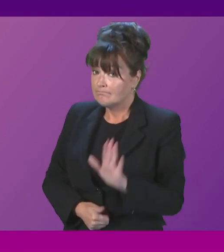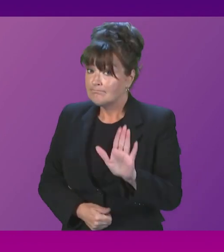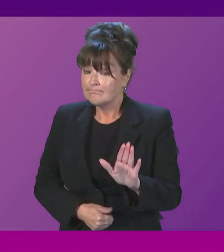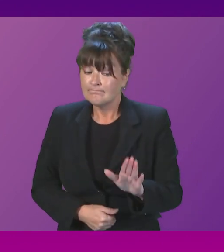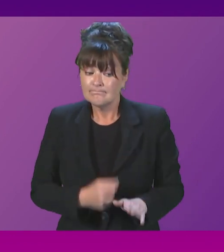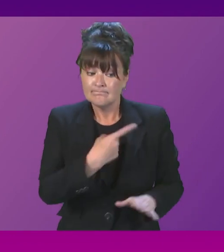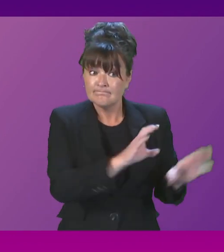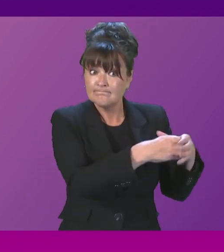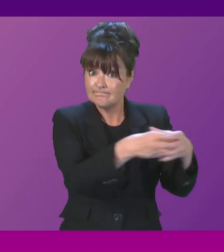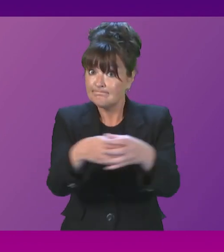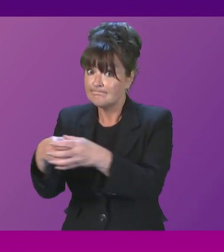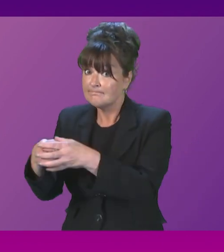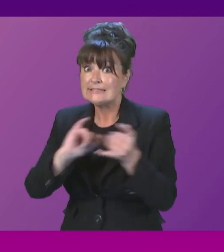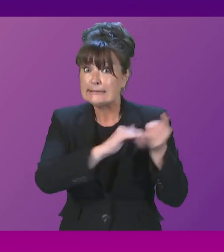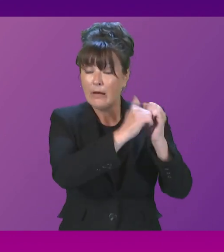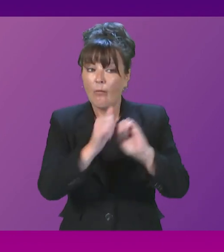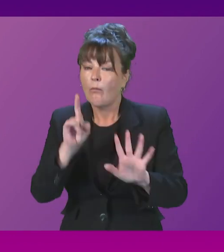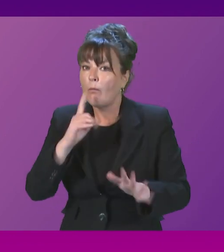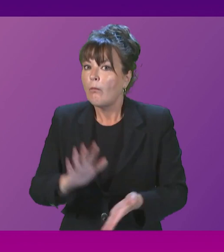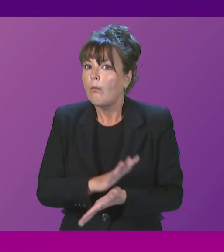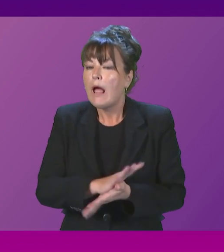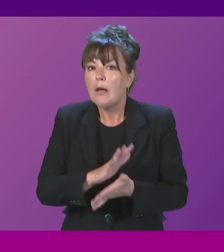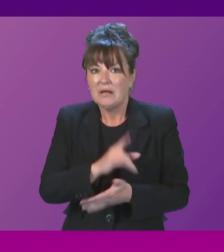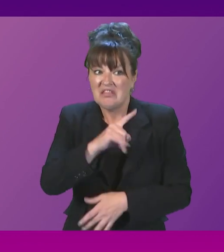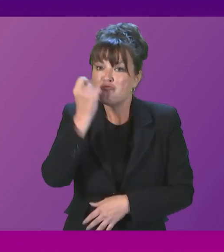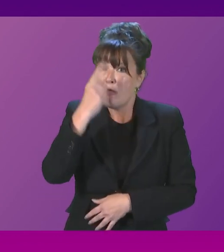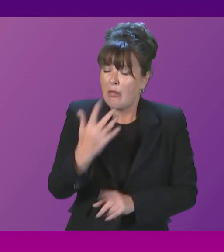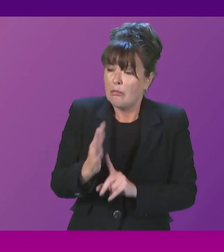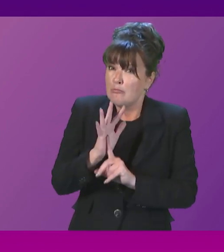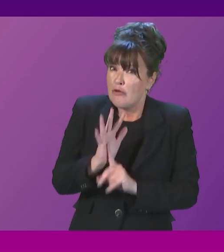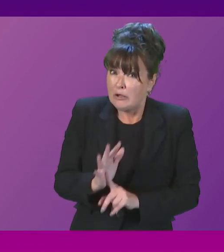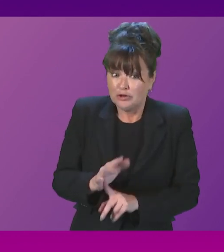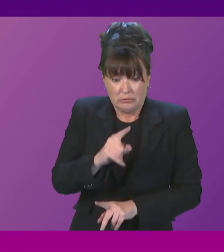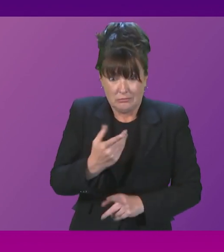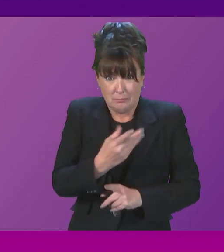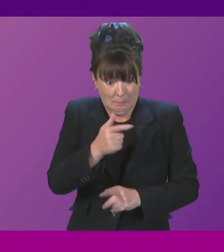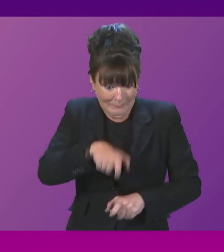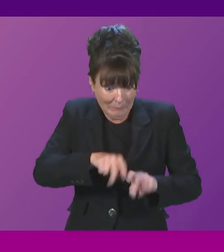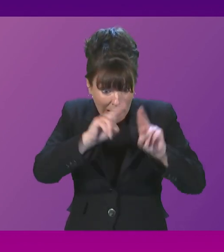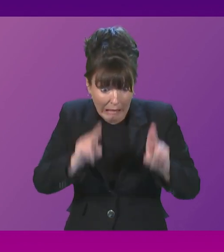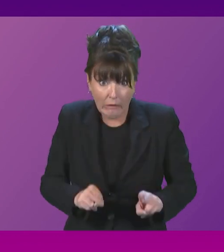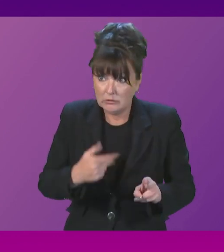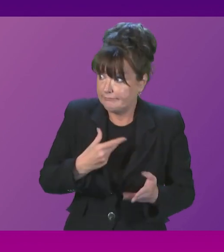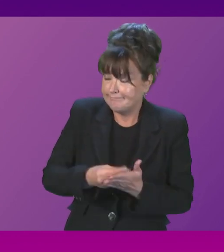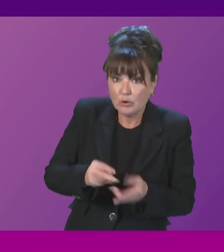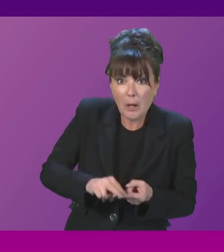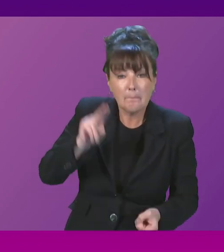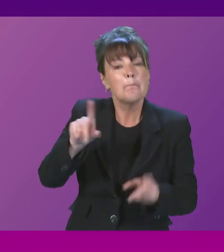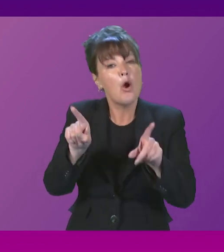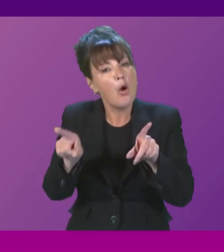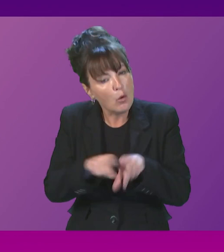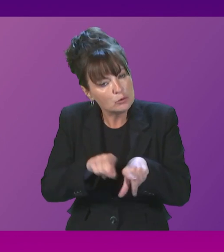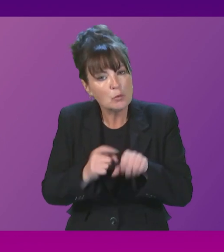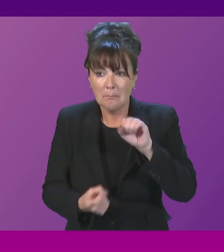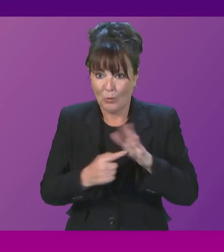groups who recognise the huge pressure the cost crisis is placing on households and who also recognise the importance of